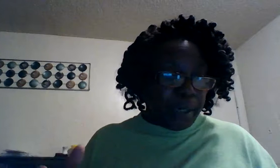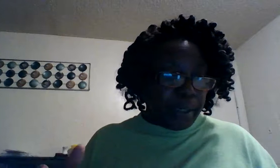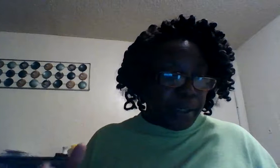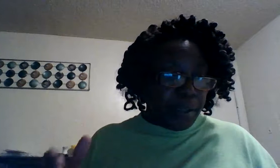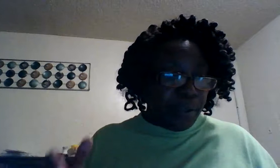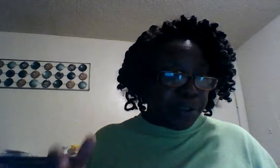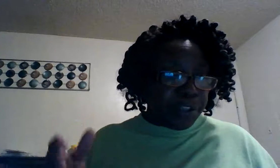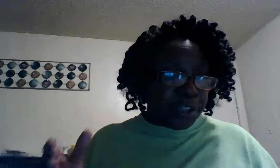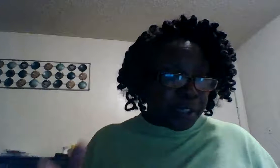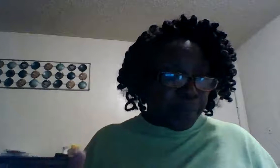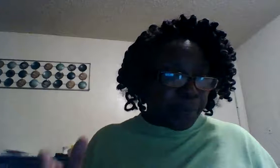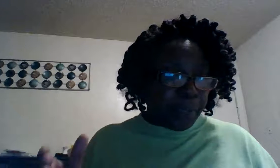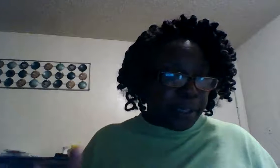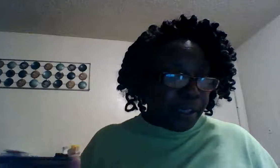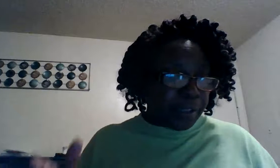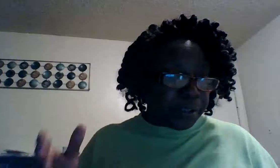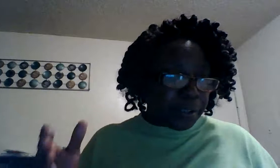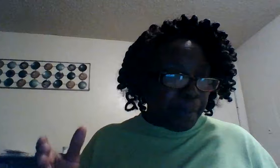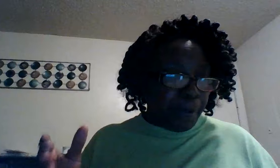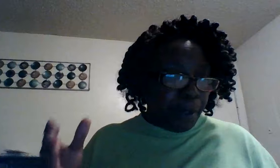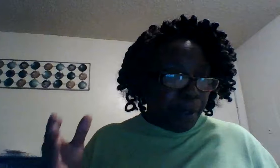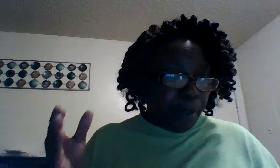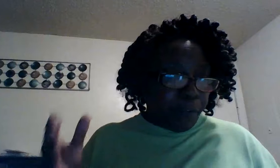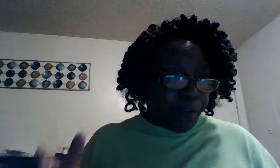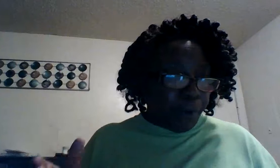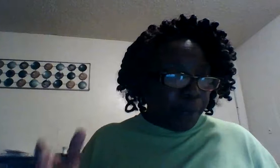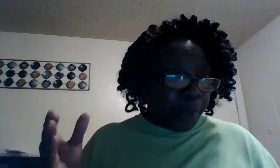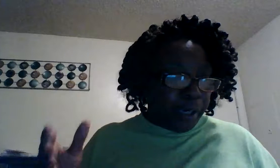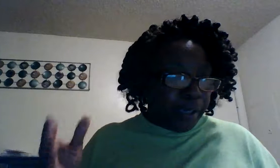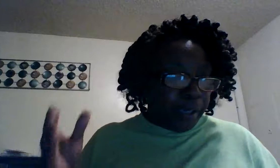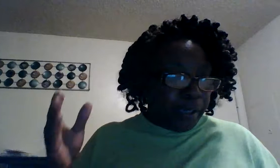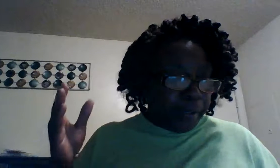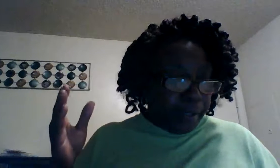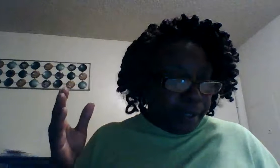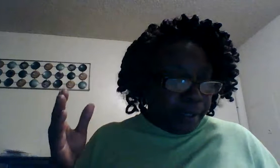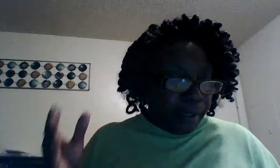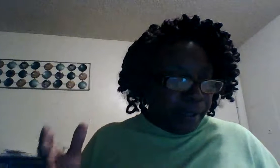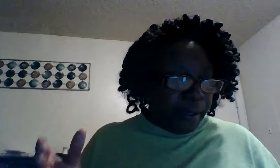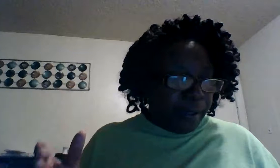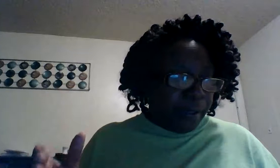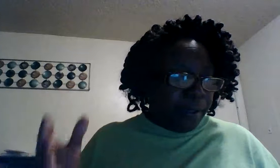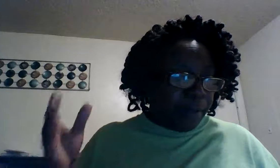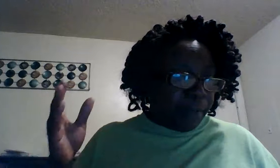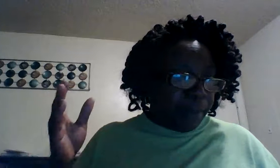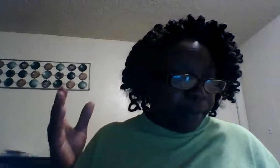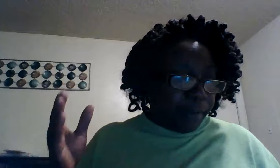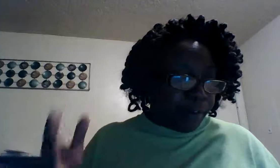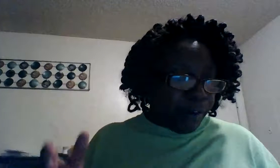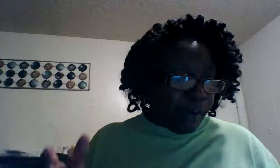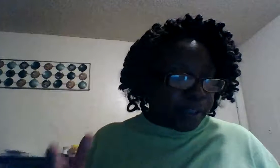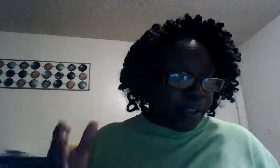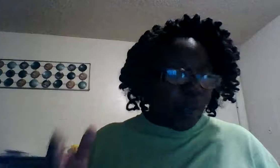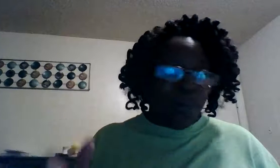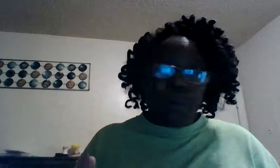who should separate us come on from what the love of christ who